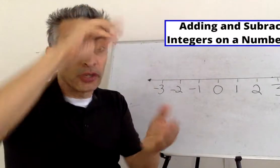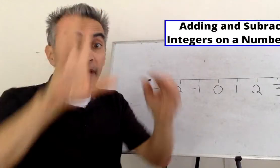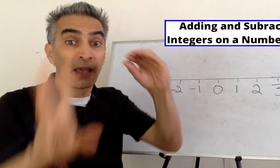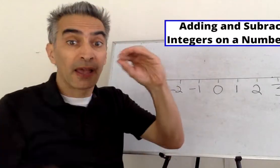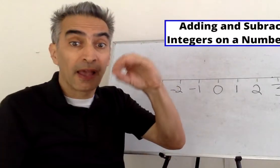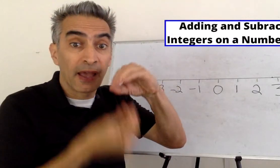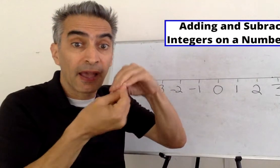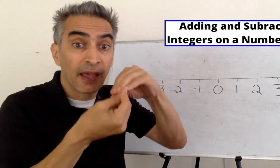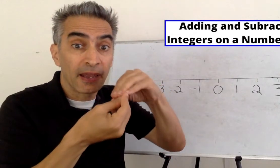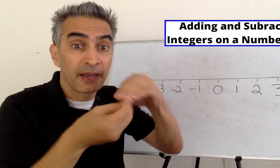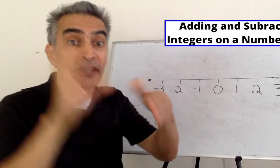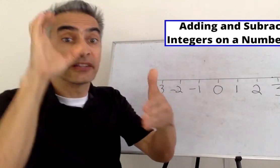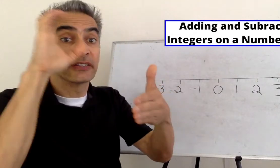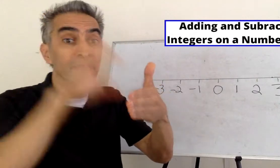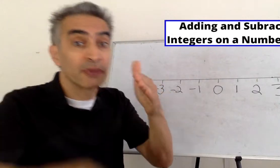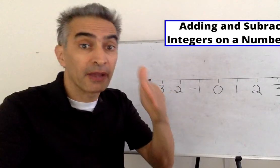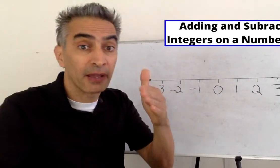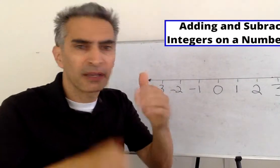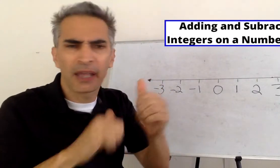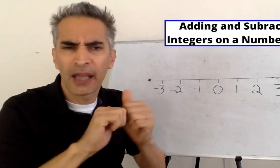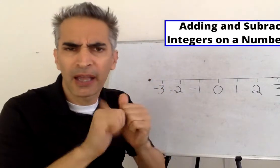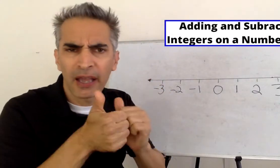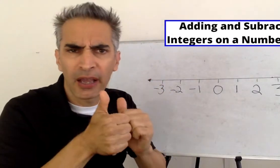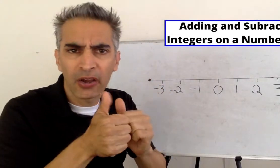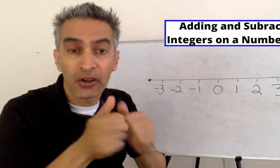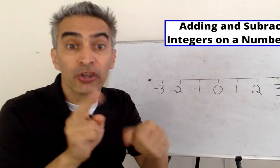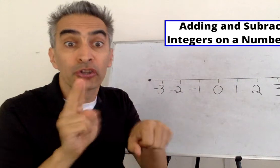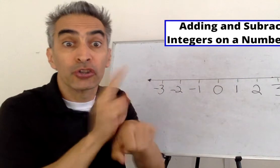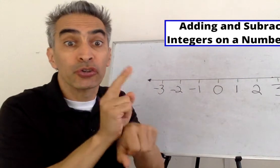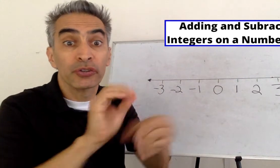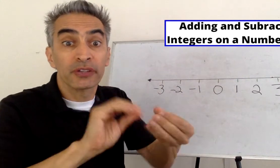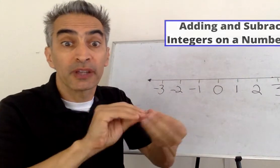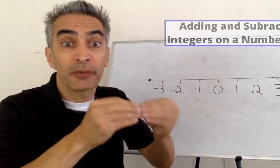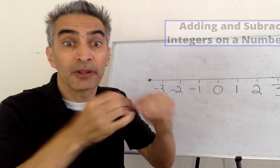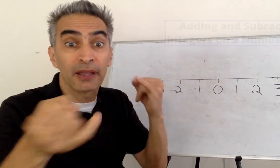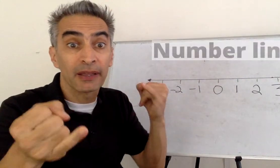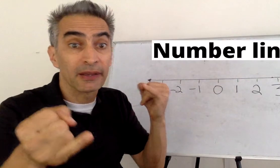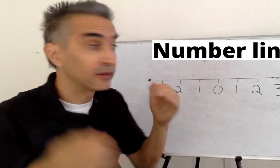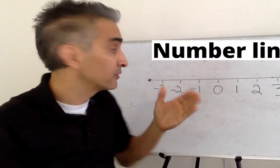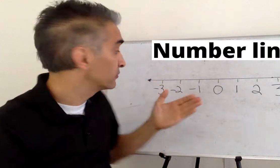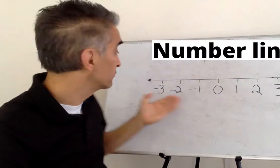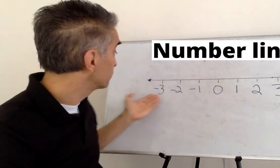Today we're going to learn how to add and subtract using a number line.